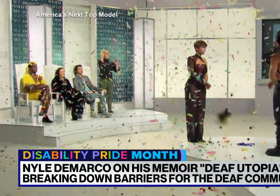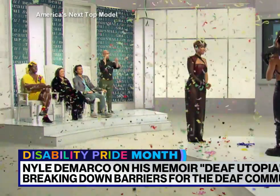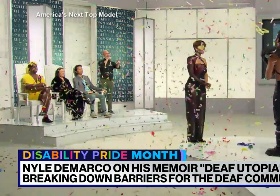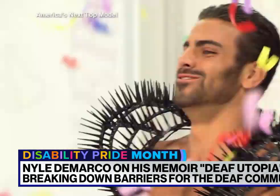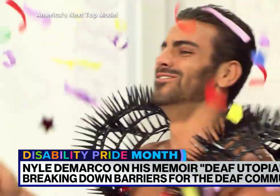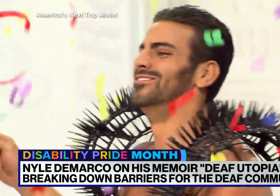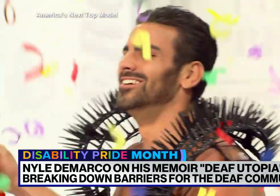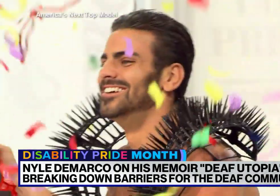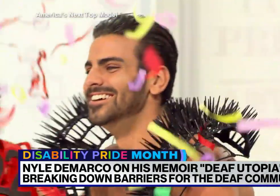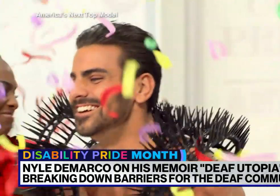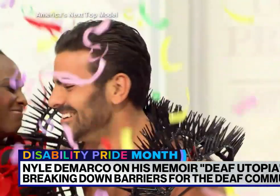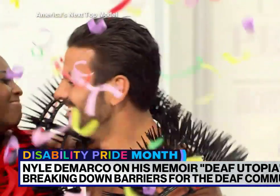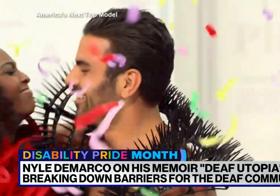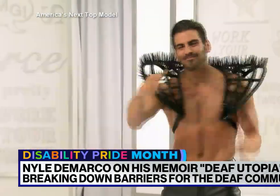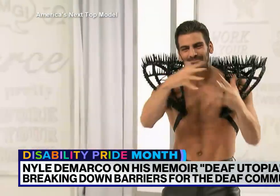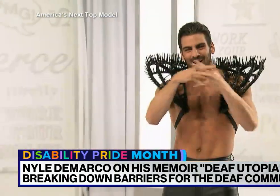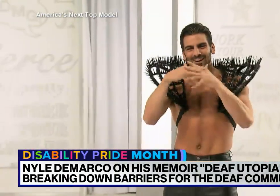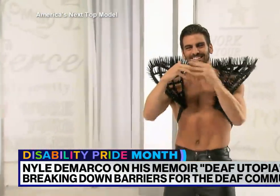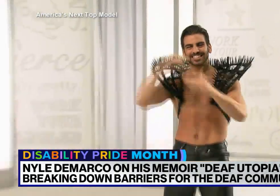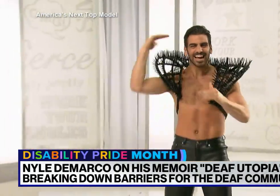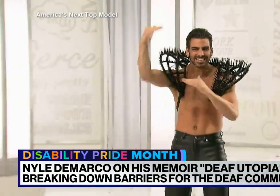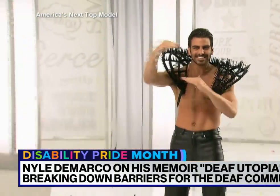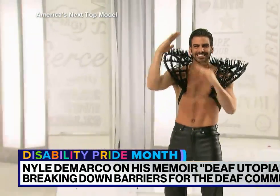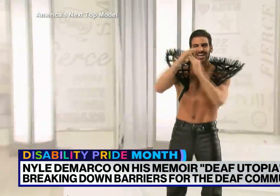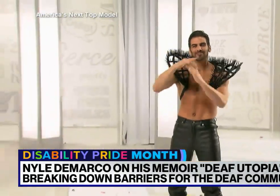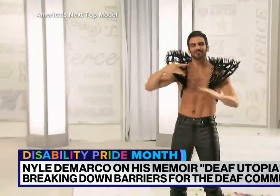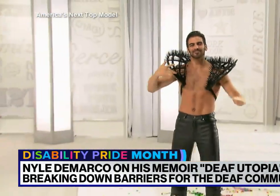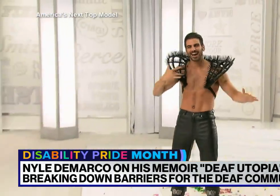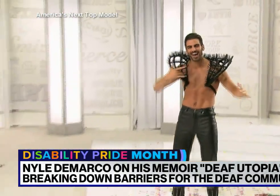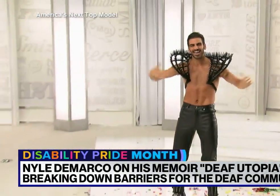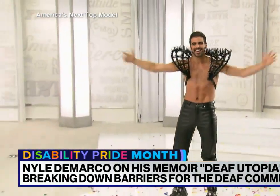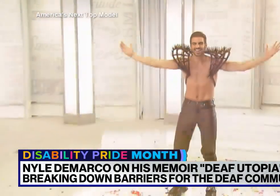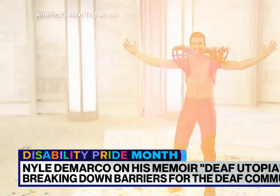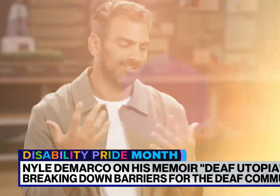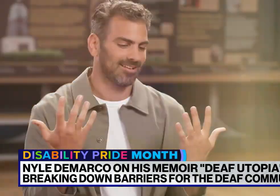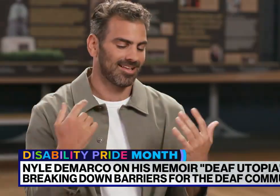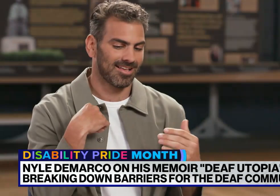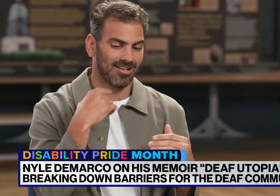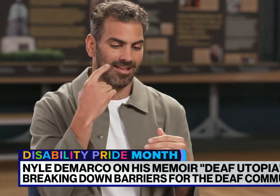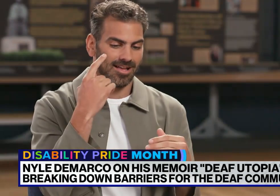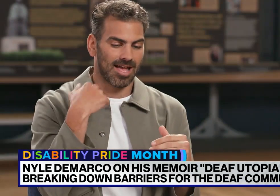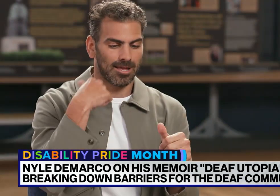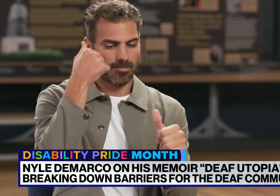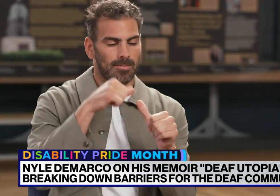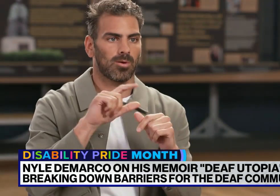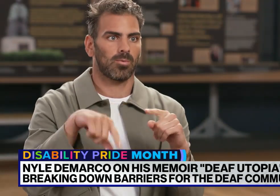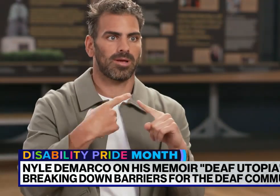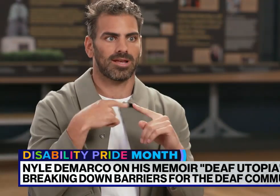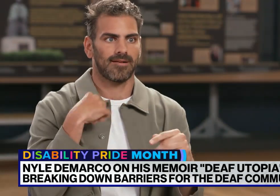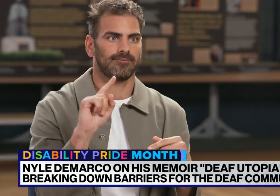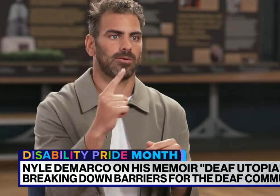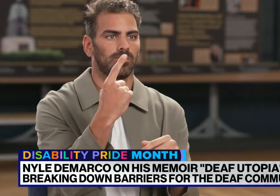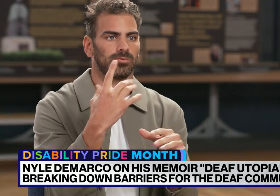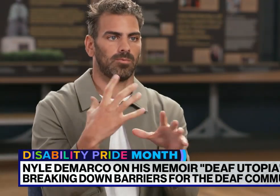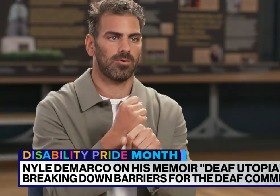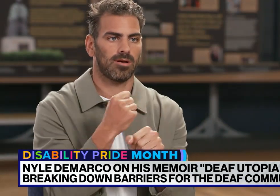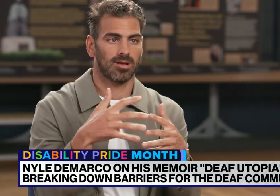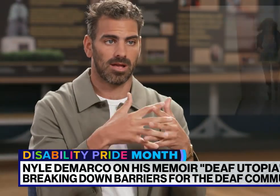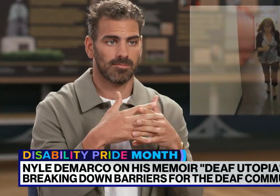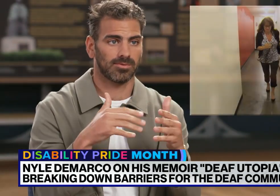America's Next Top Model! Niall DiMarco has nailed it. I remember when I first won America's Next Top Model, my mom actually